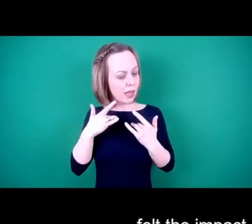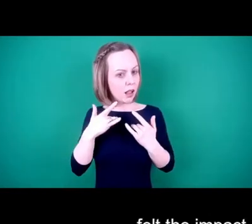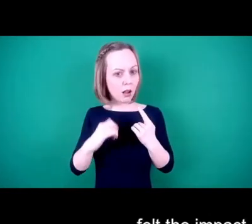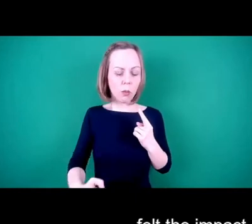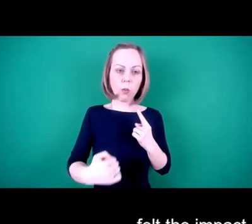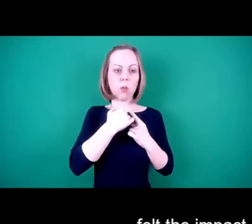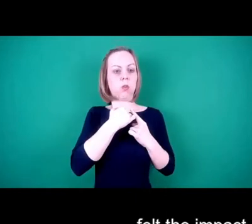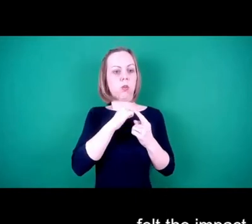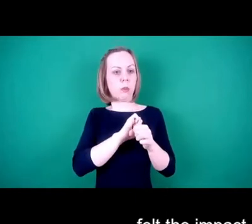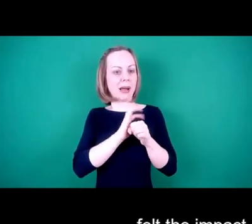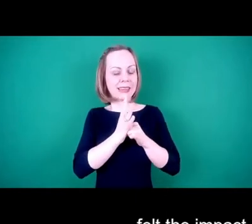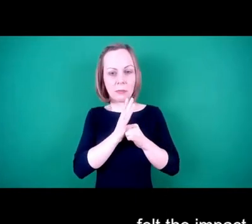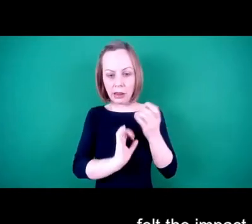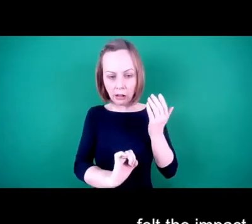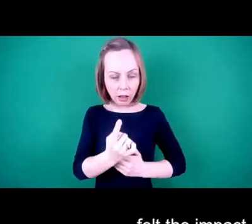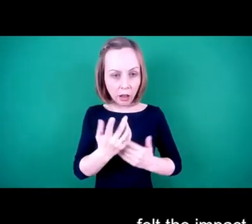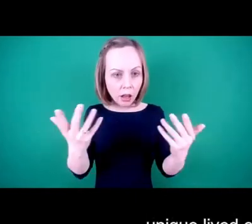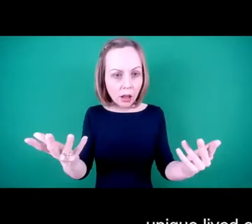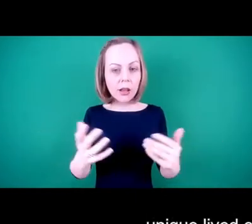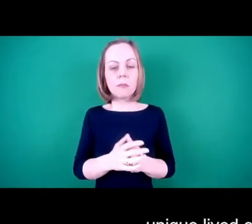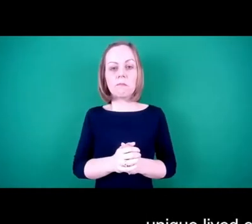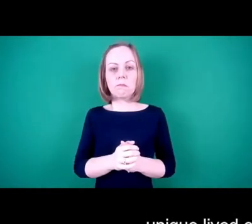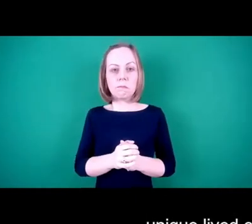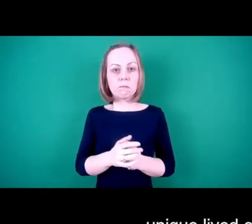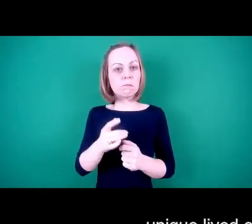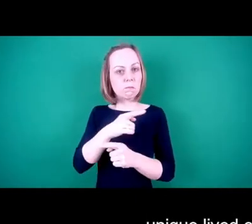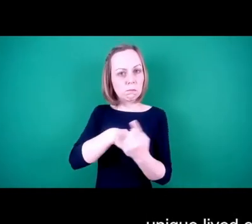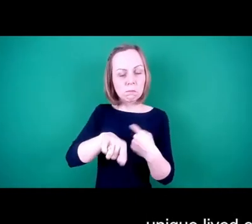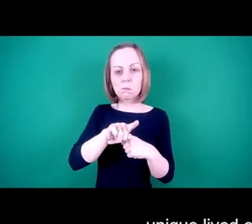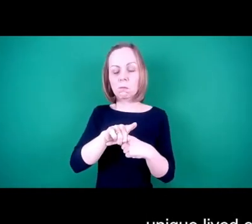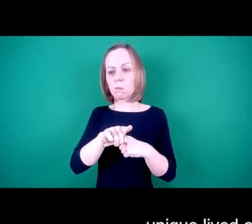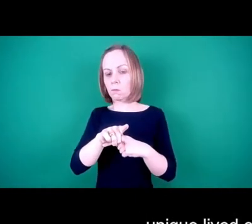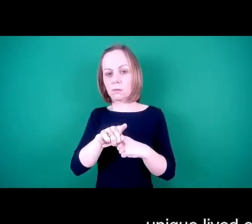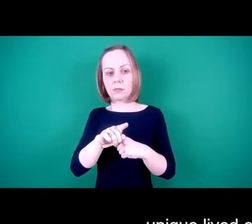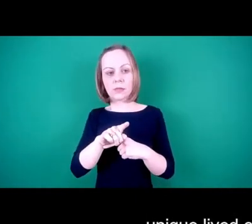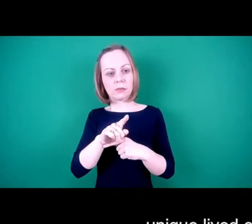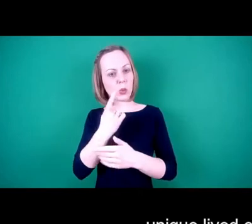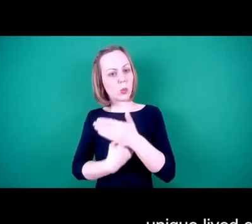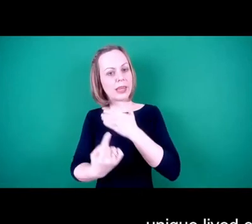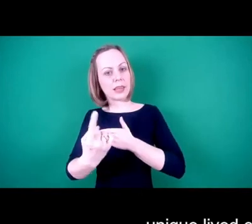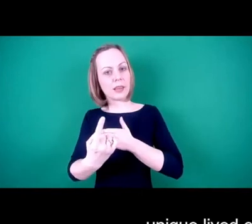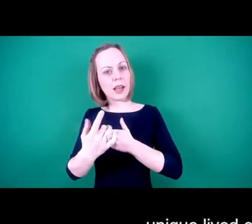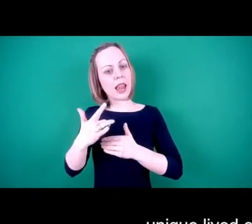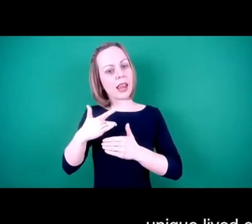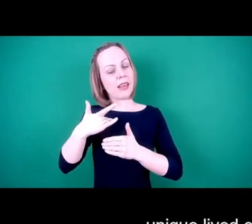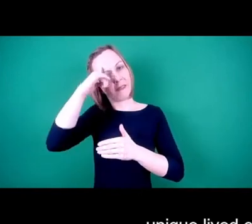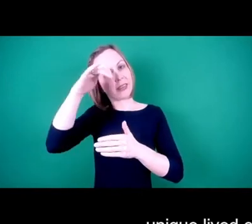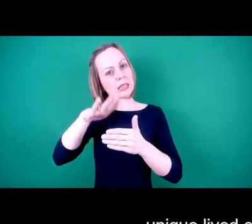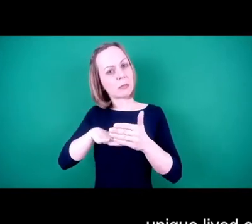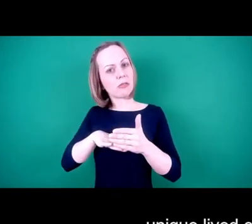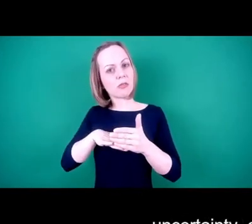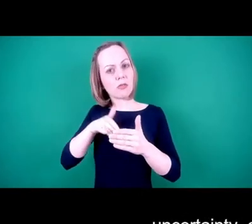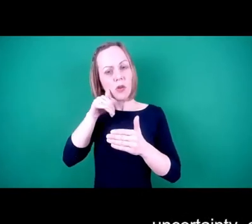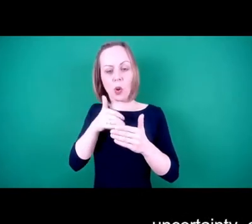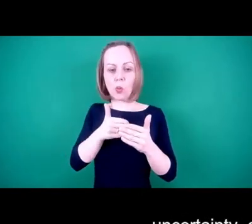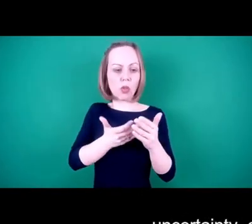And we've all shared a range of unique lived experiences that emerge from times of great change and